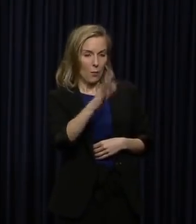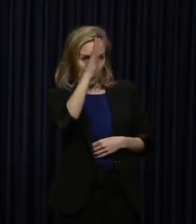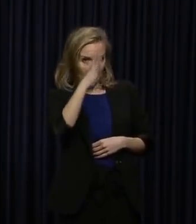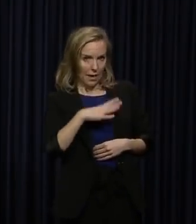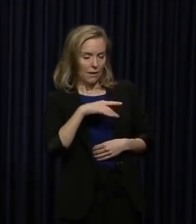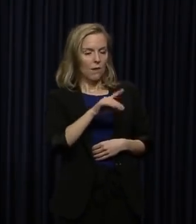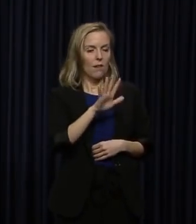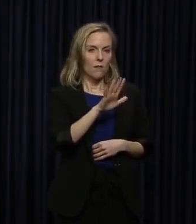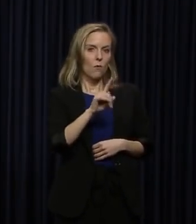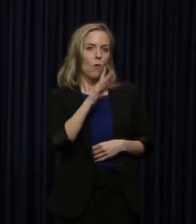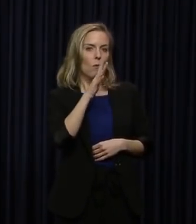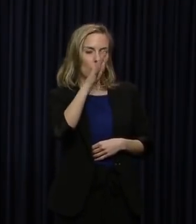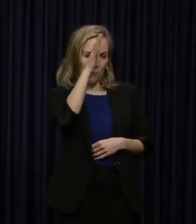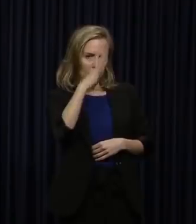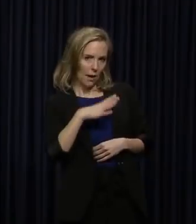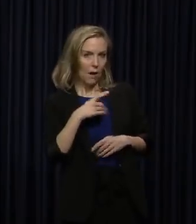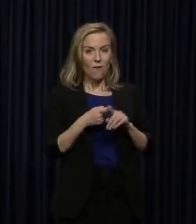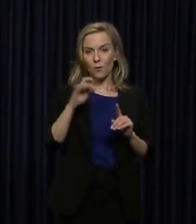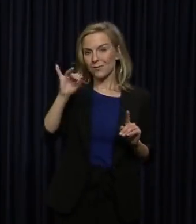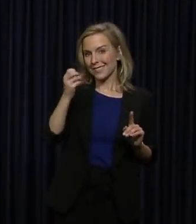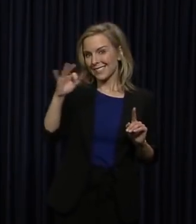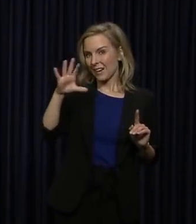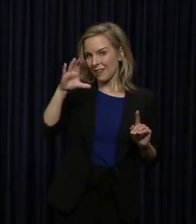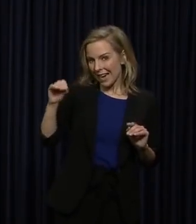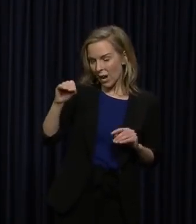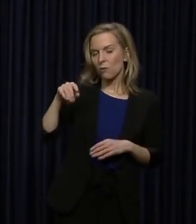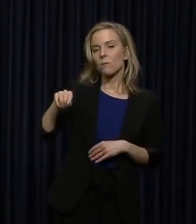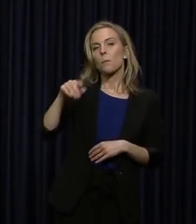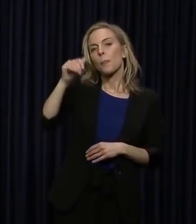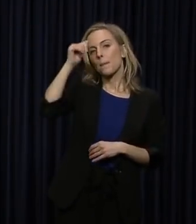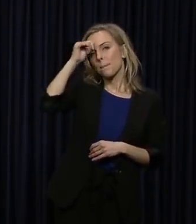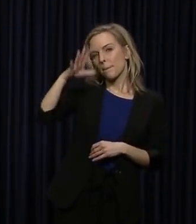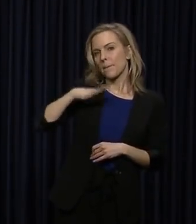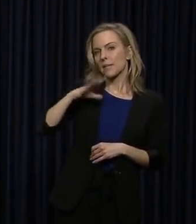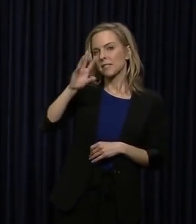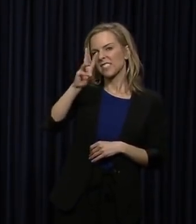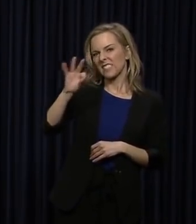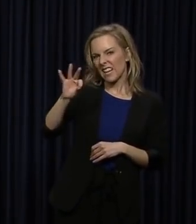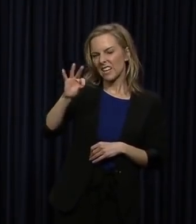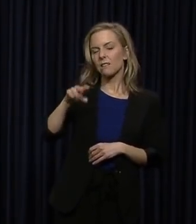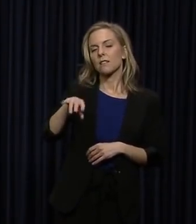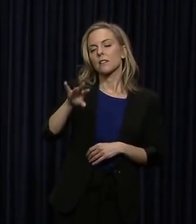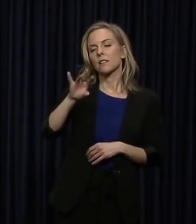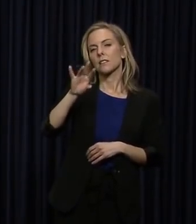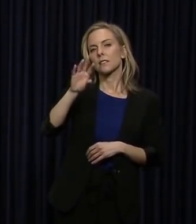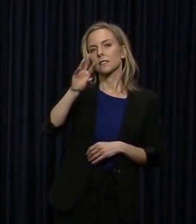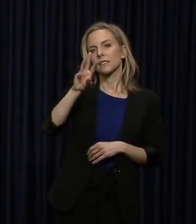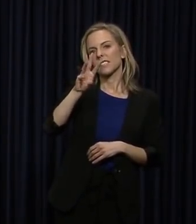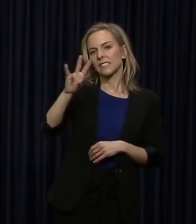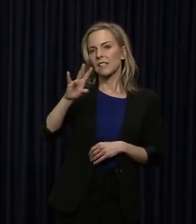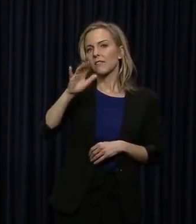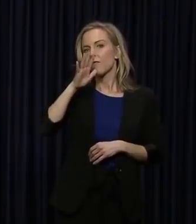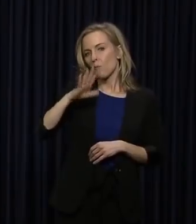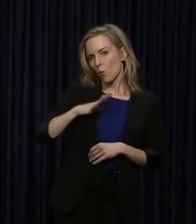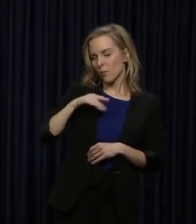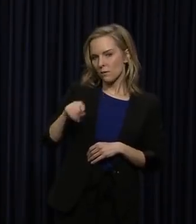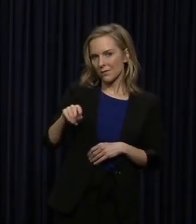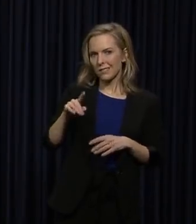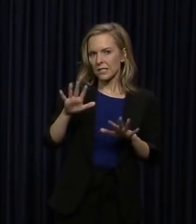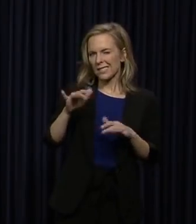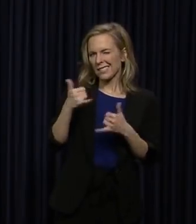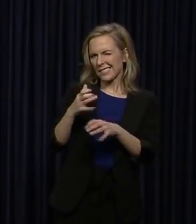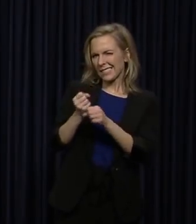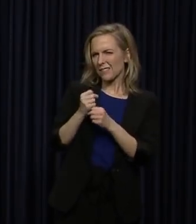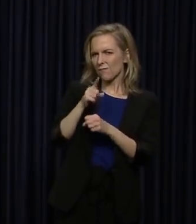51-year-old male. From Jefferson, 69-year-old male, 67-year-old female. We still need full